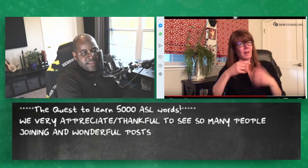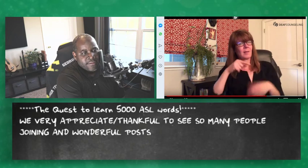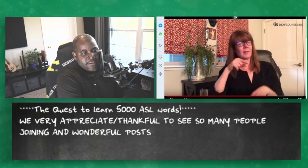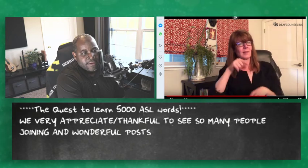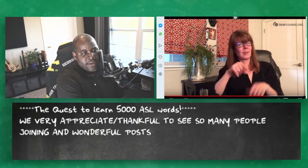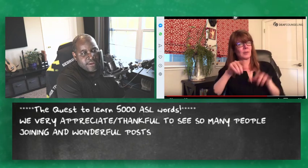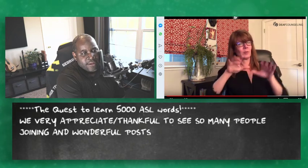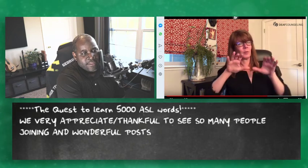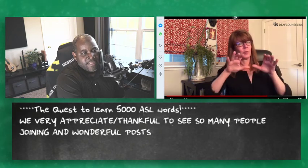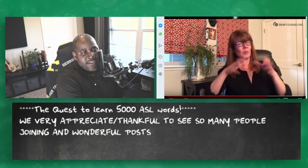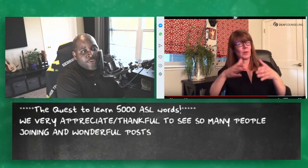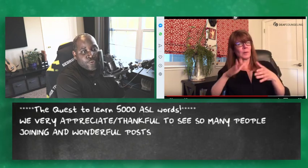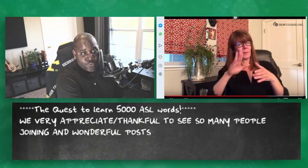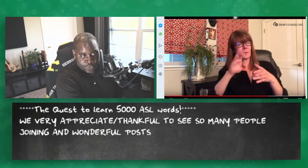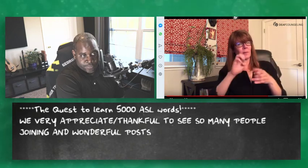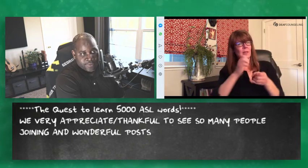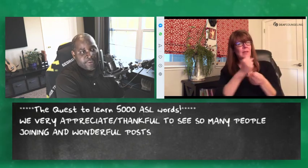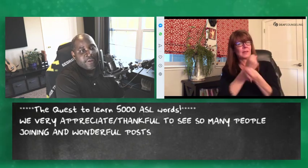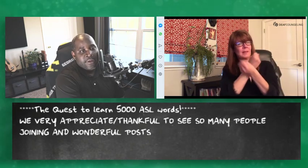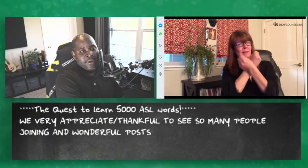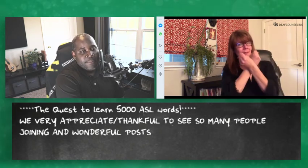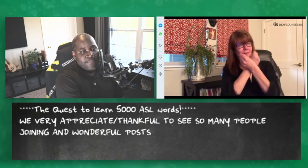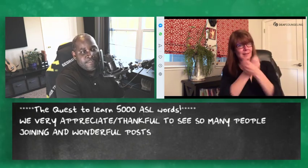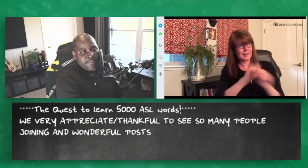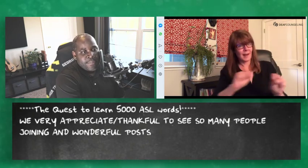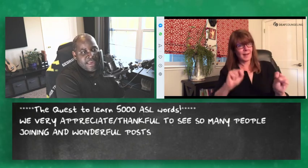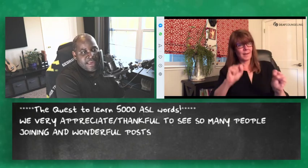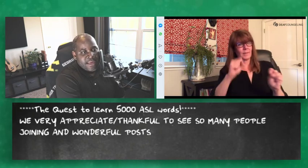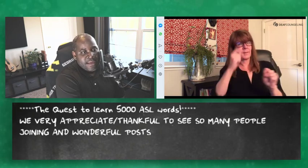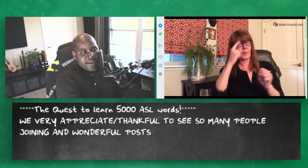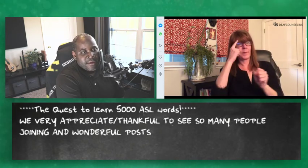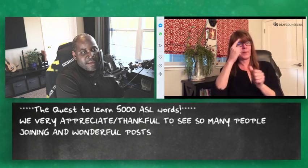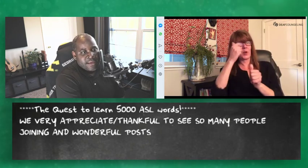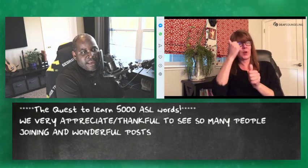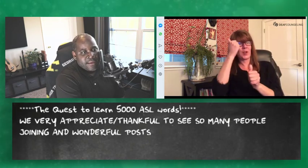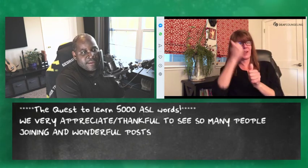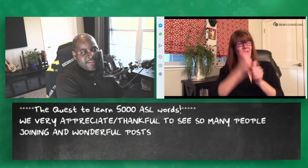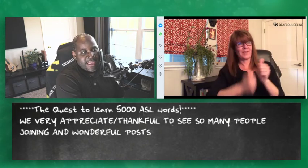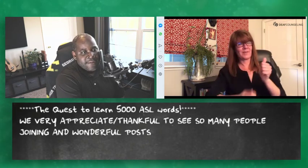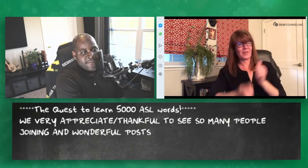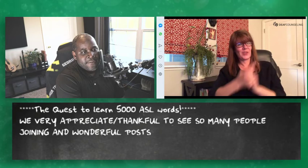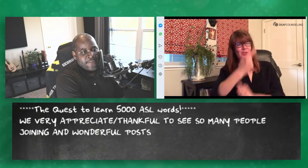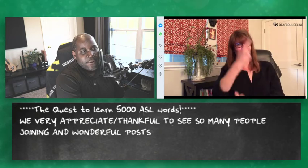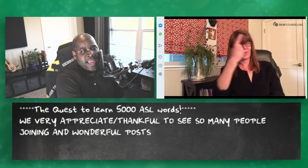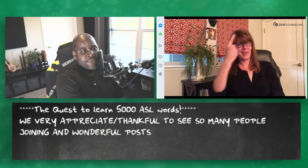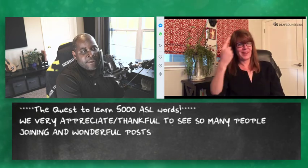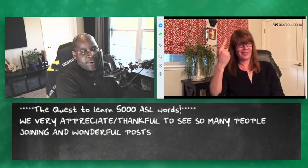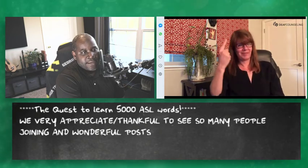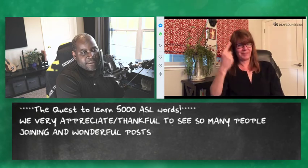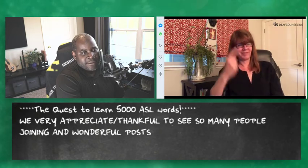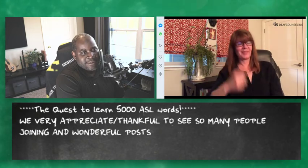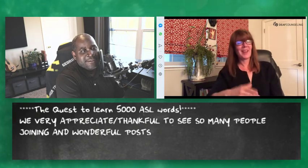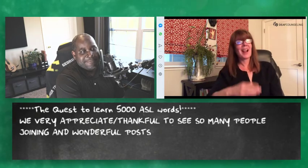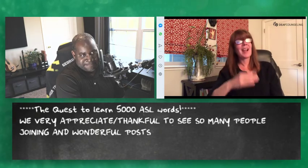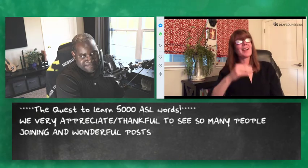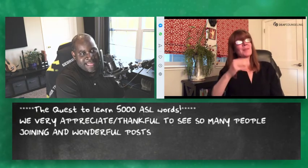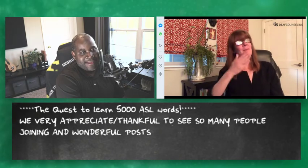this group be safe for everyone nice